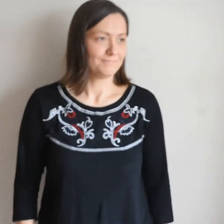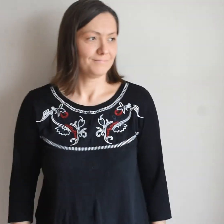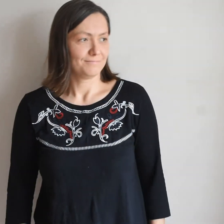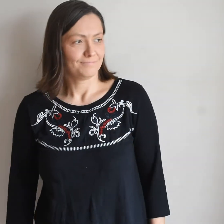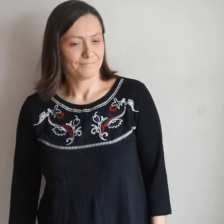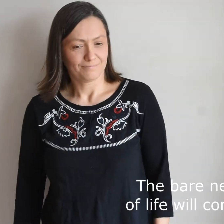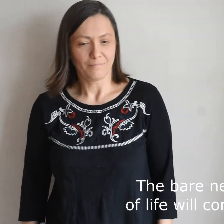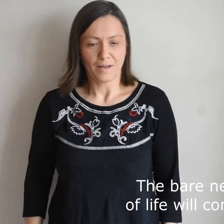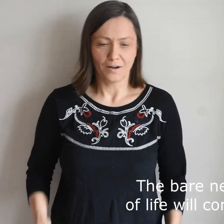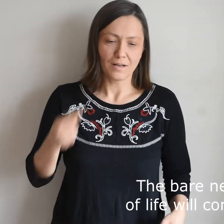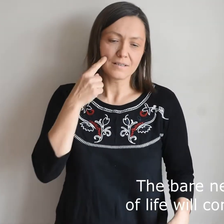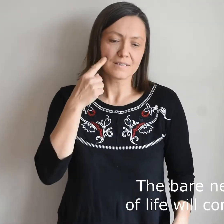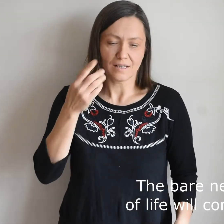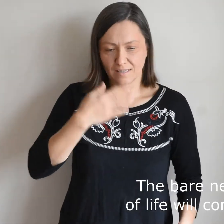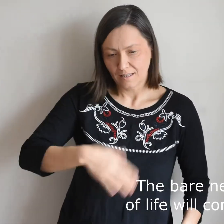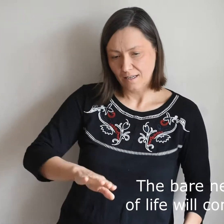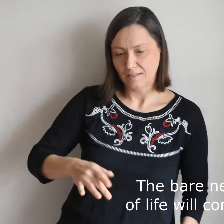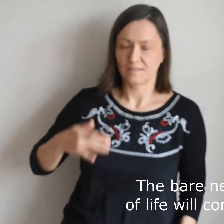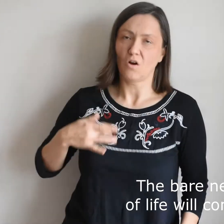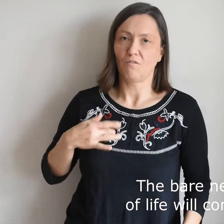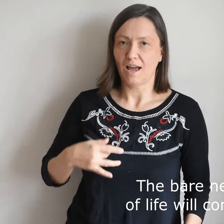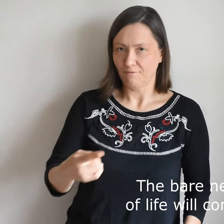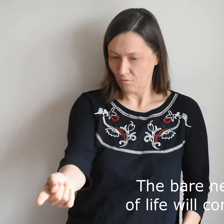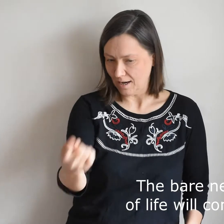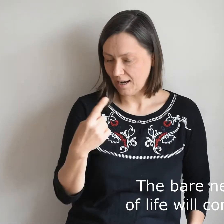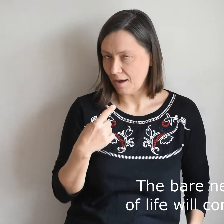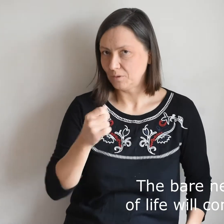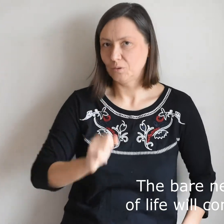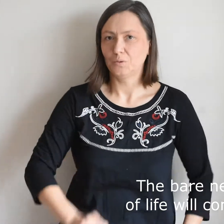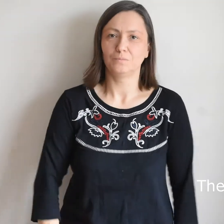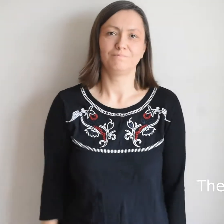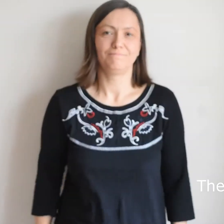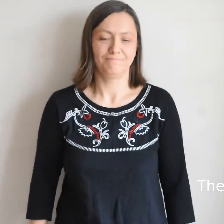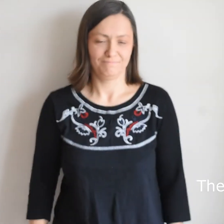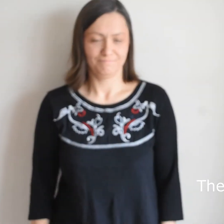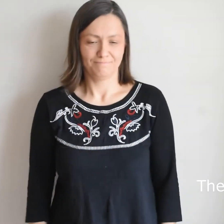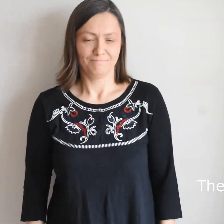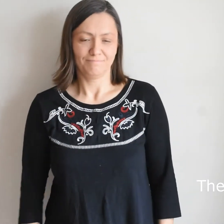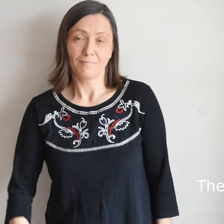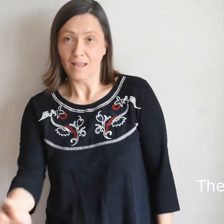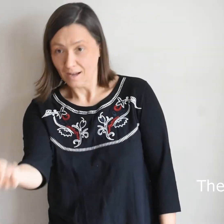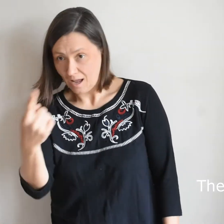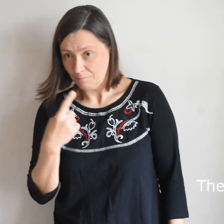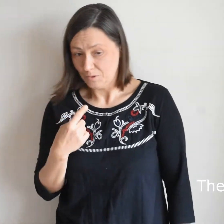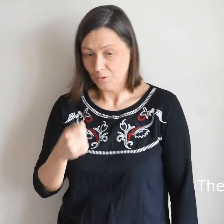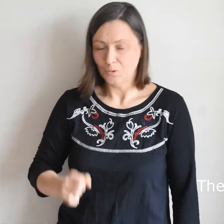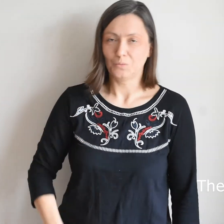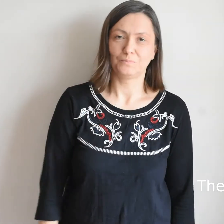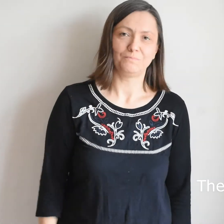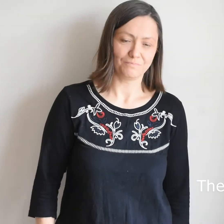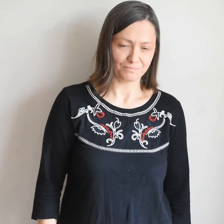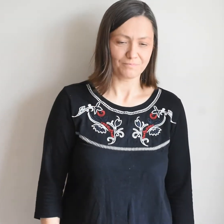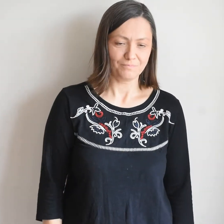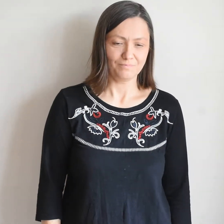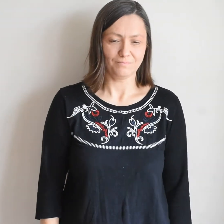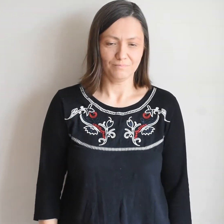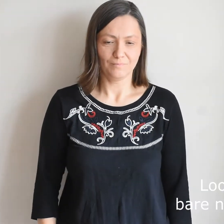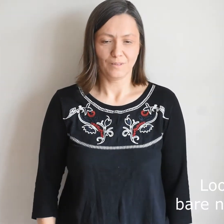The bare necessities of life will come to you. They'll come to you. The